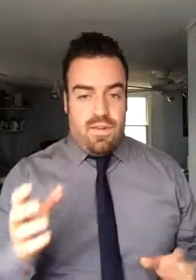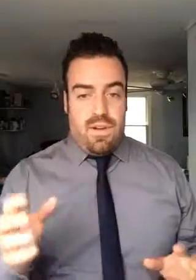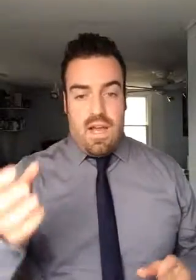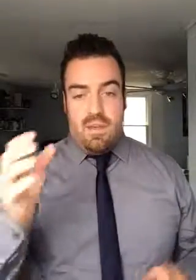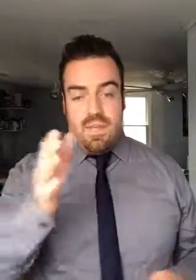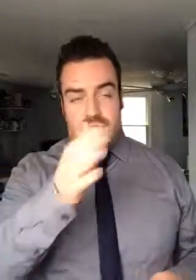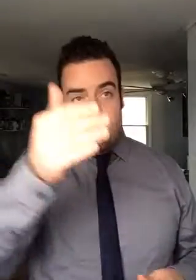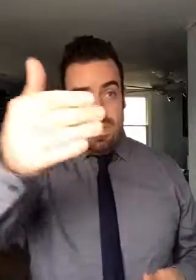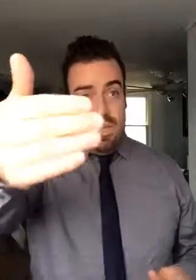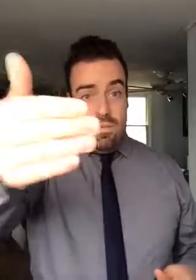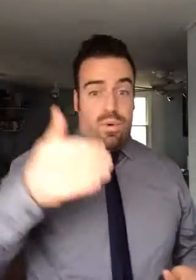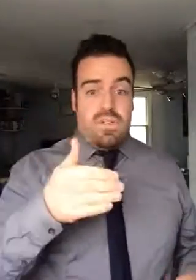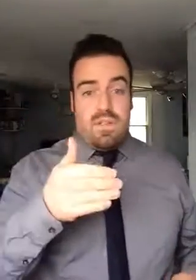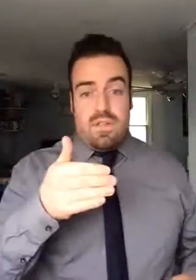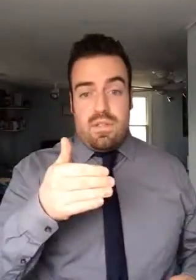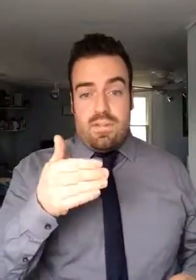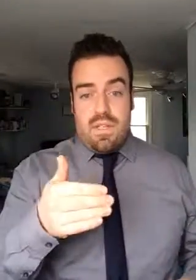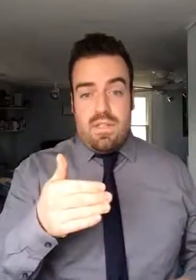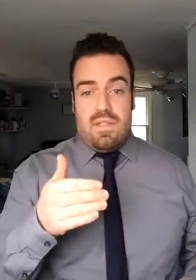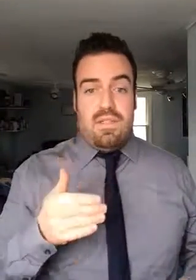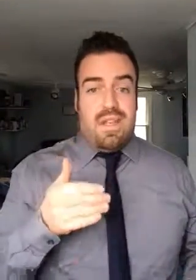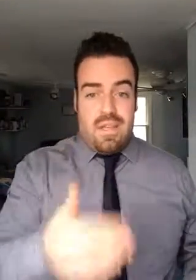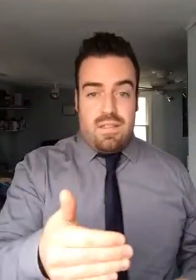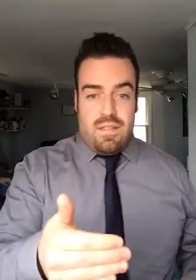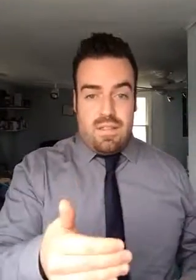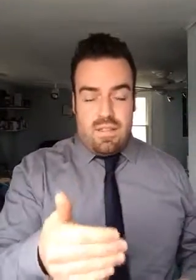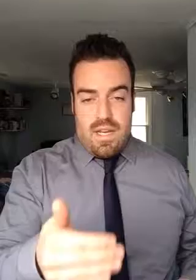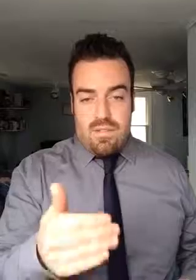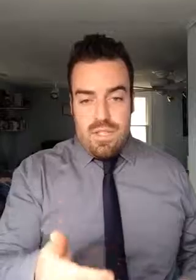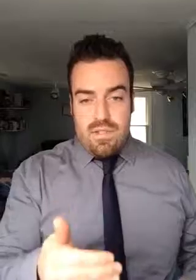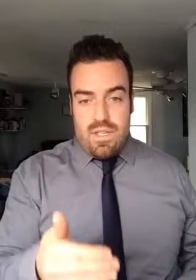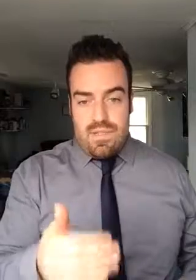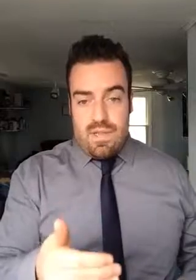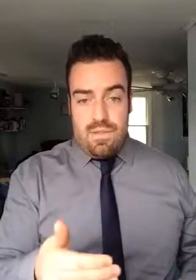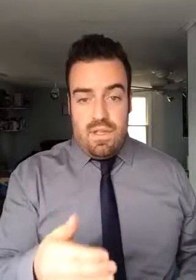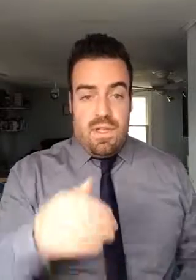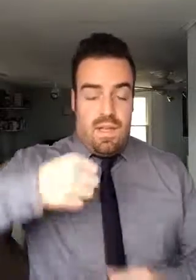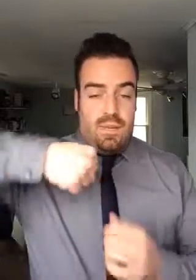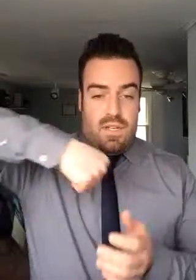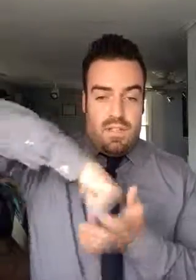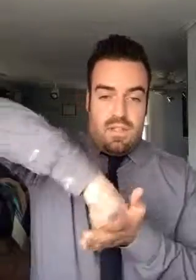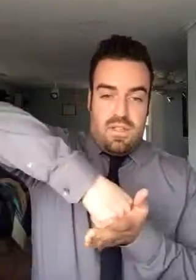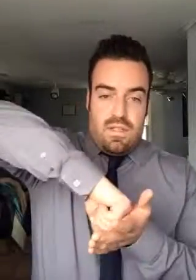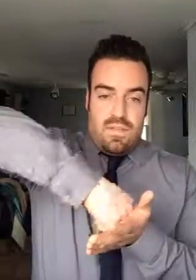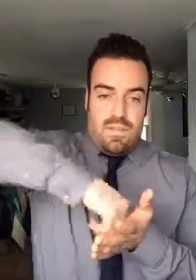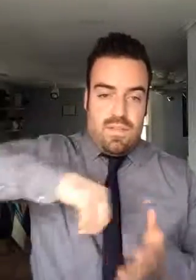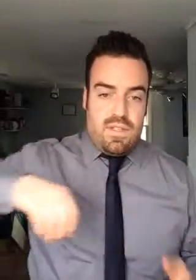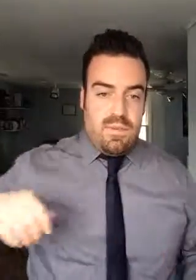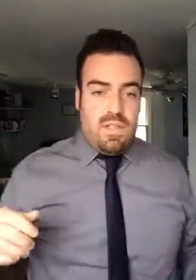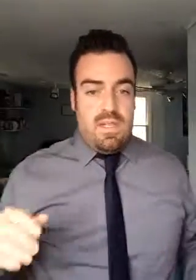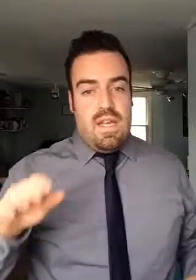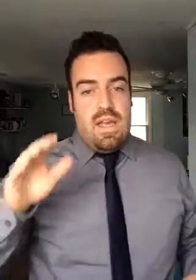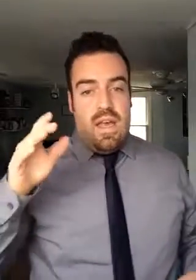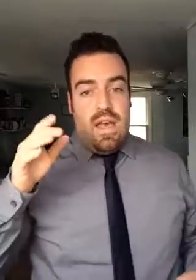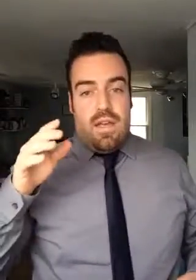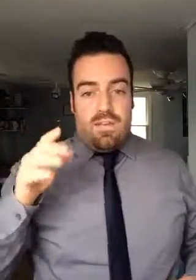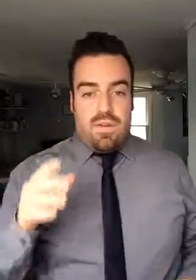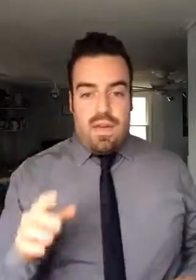whatever. It's posterior to the patella, anterior to the actual knee joint itself, the articulation of the femur and the tibia. And you also